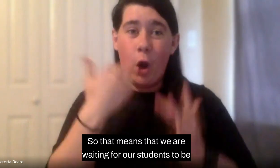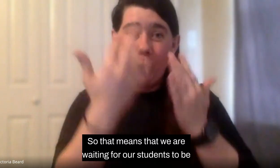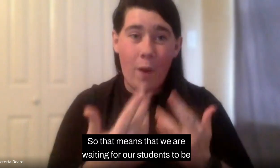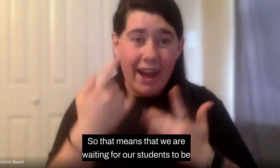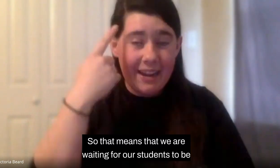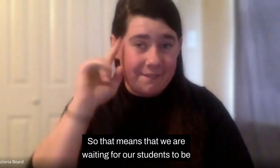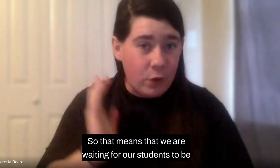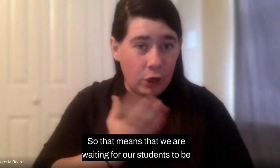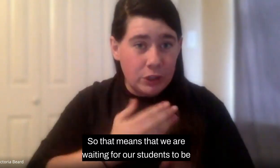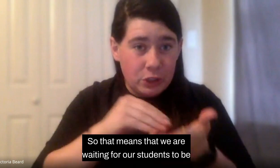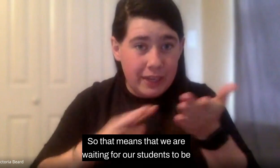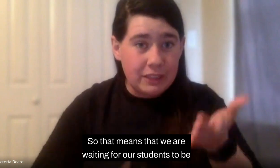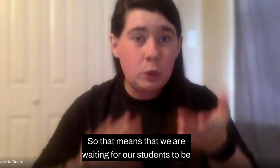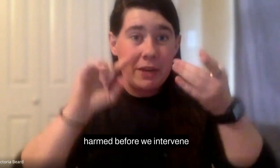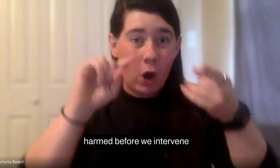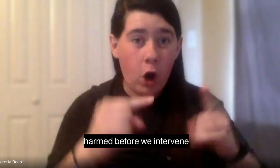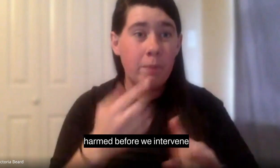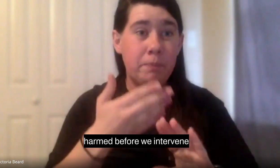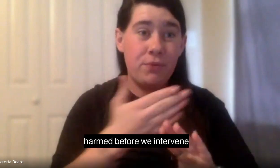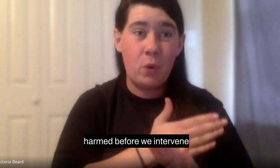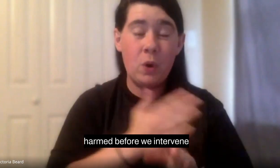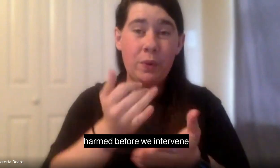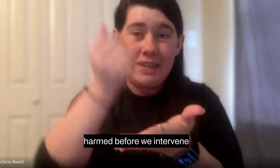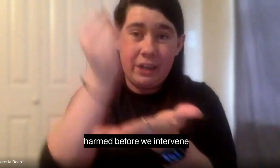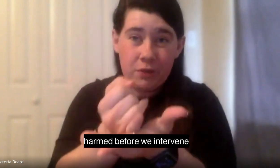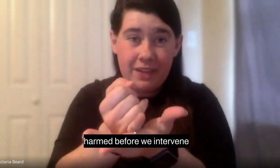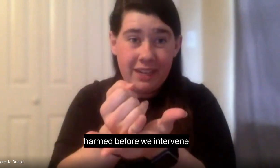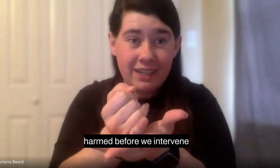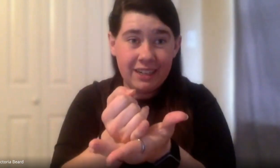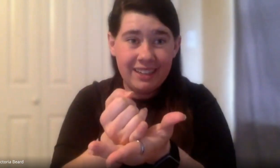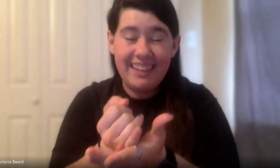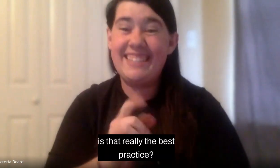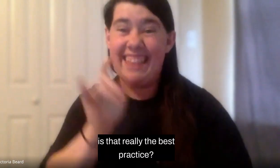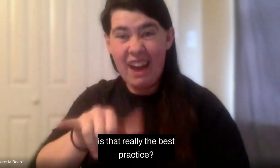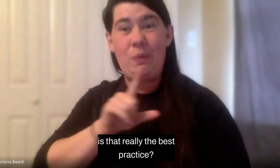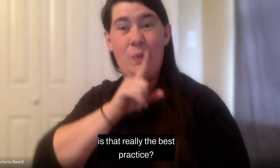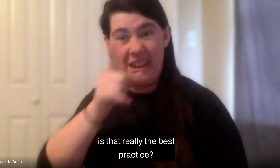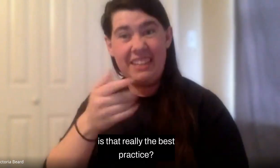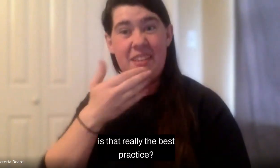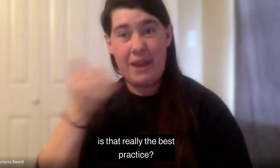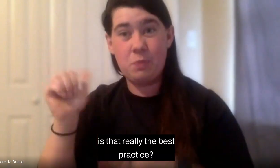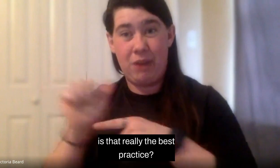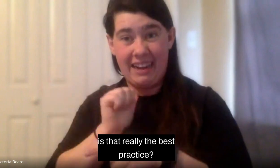waiting for our students to be harmed before we intervene. Is that really the best practice?